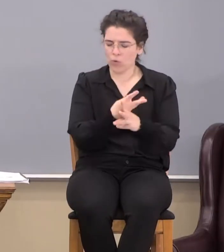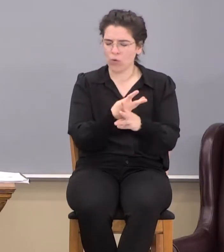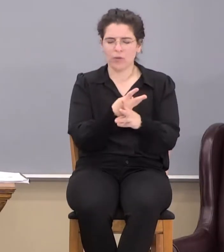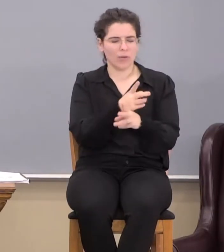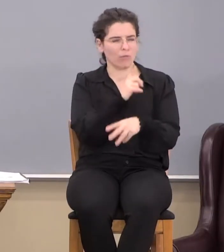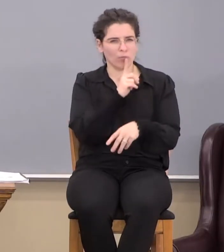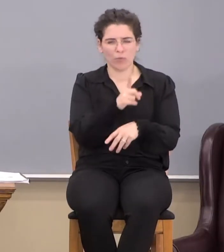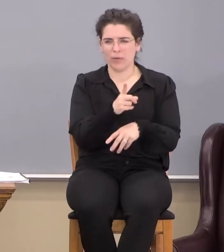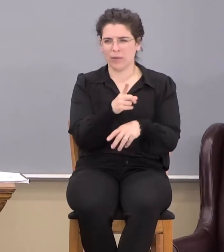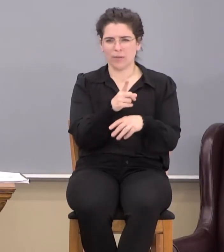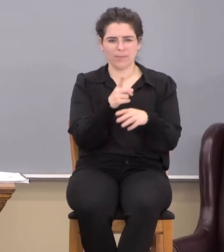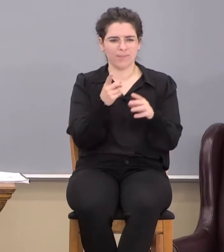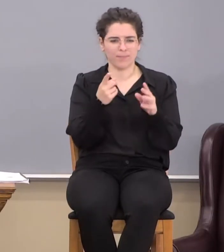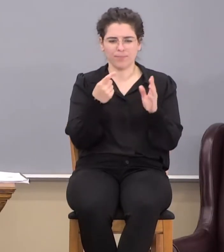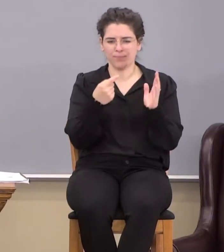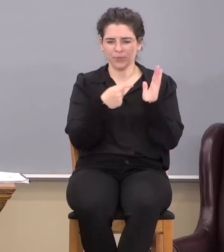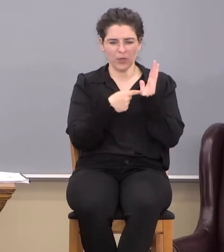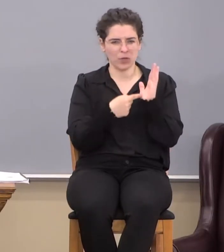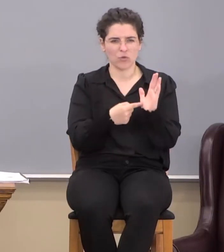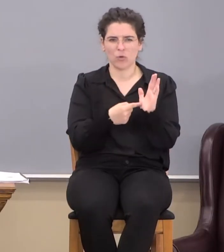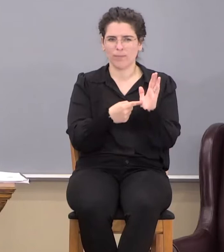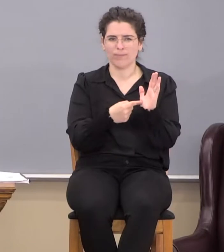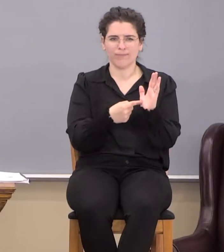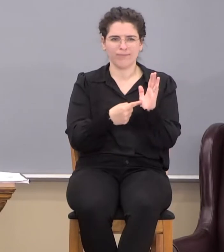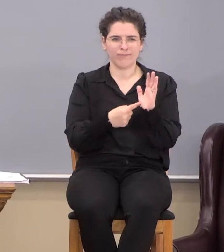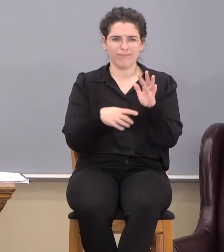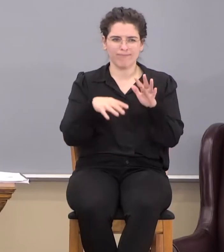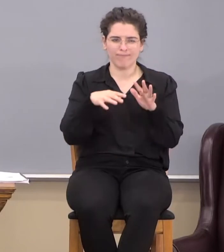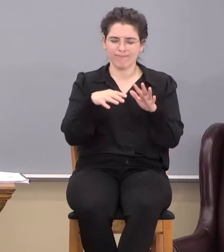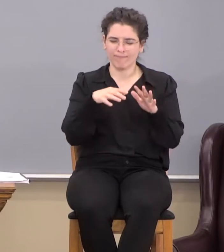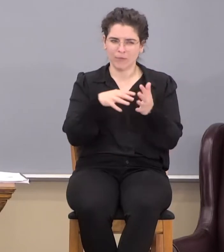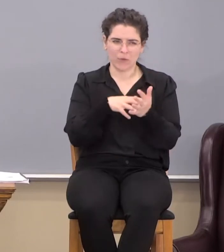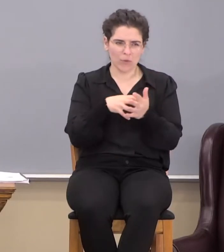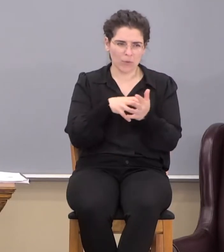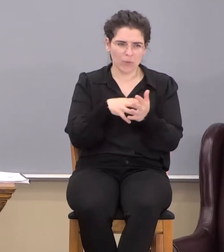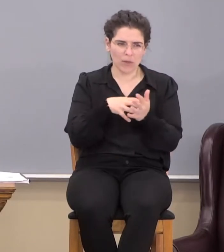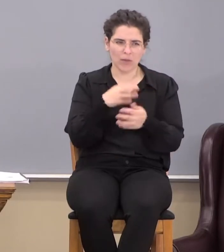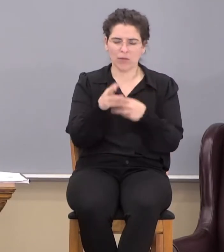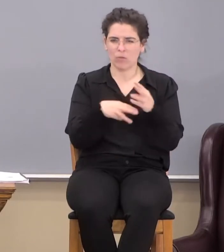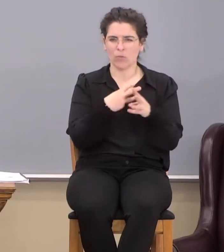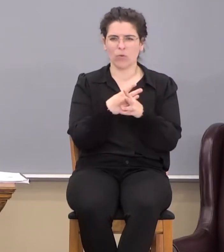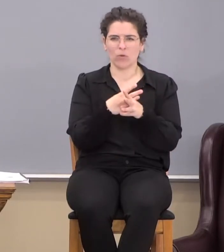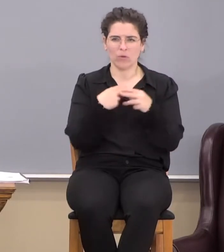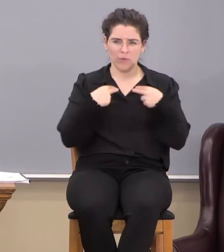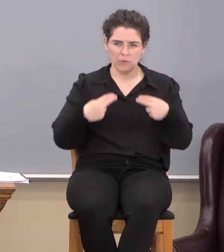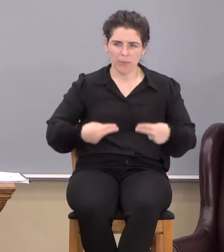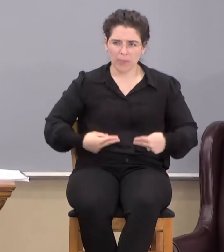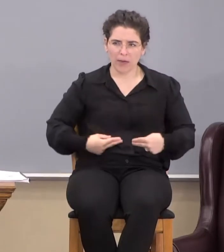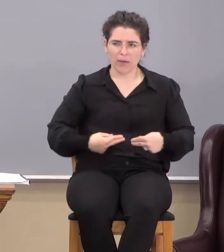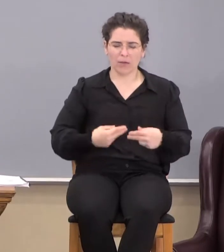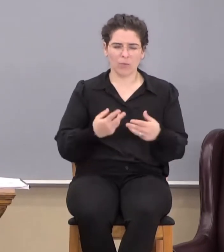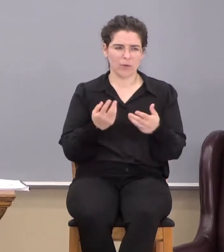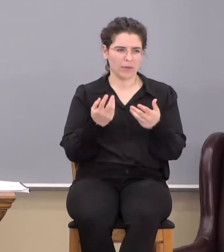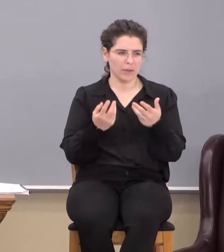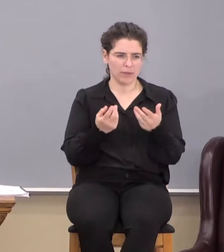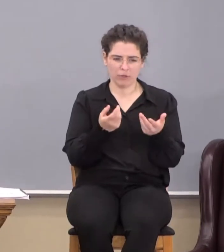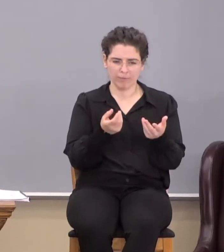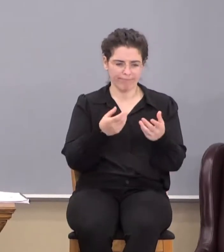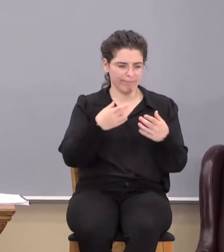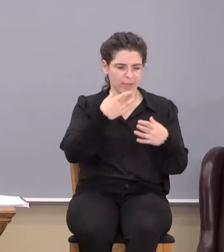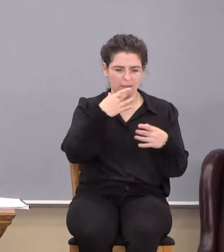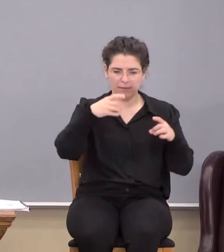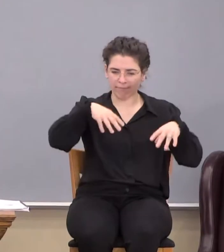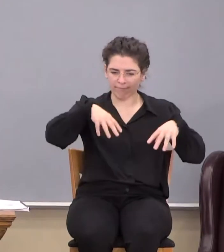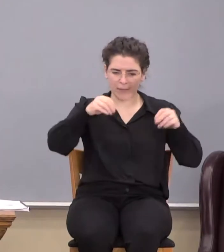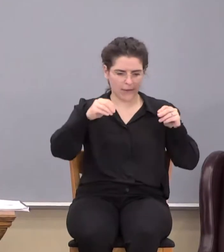truly manifest the instability of humanity when they just turn off the light